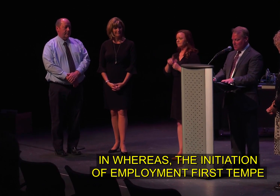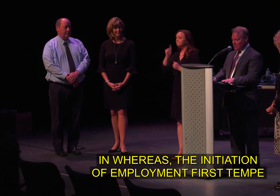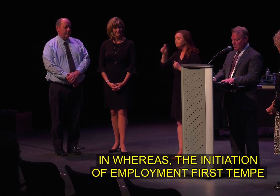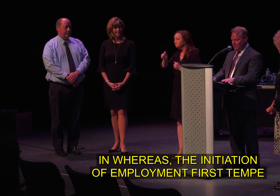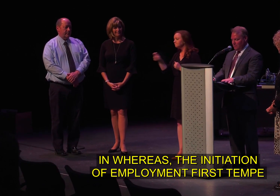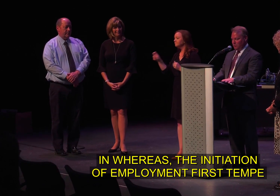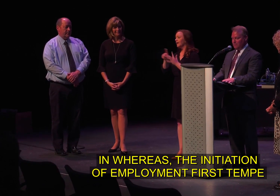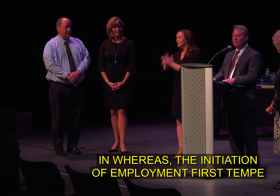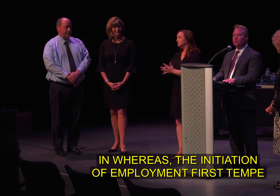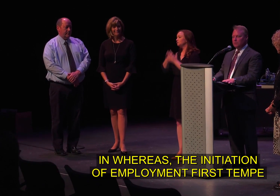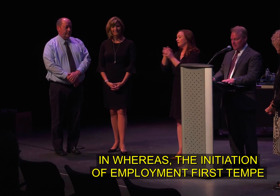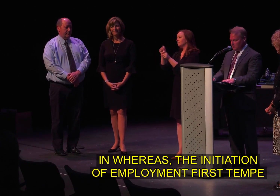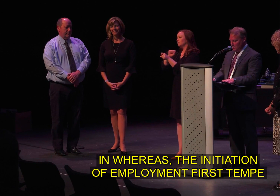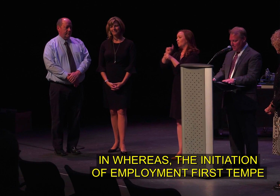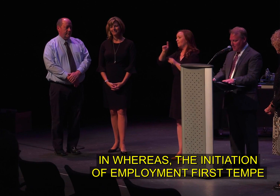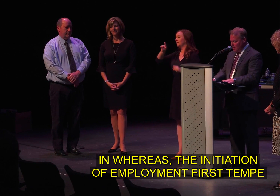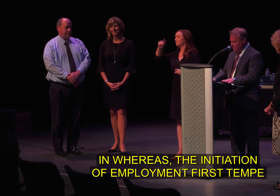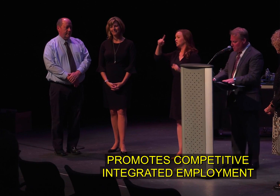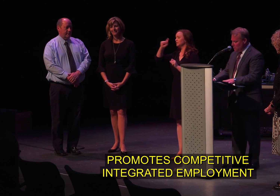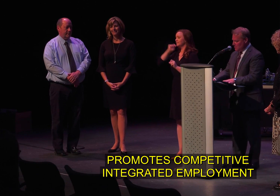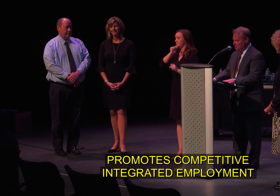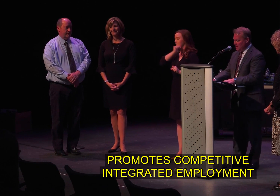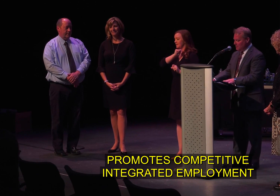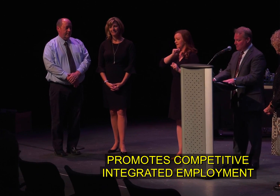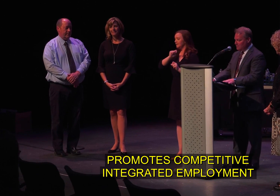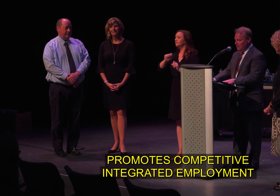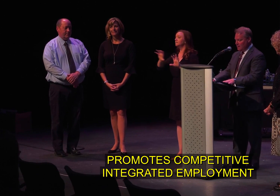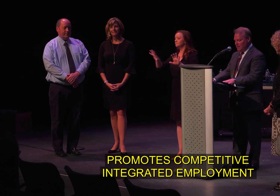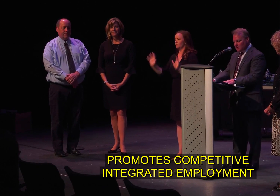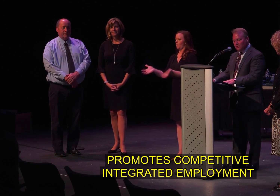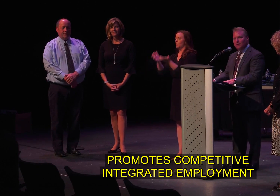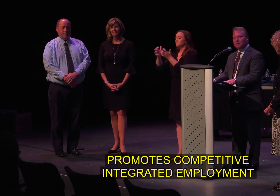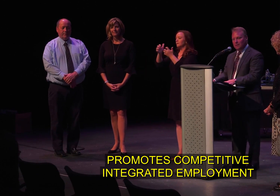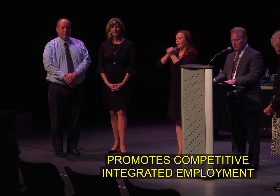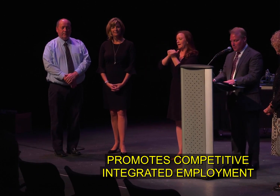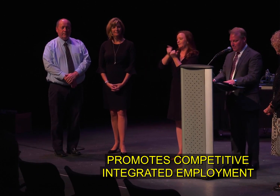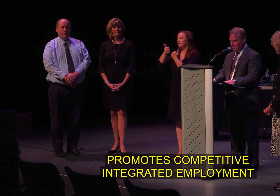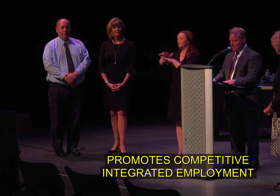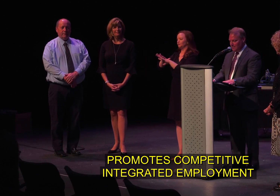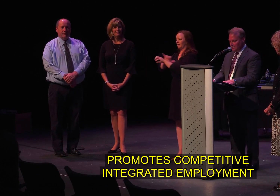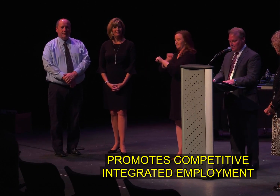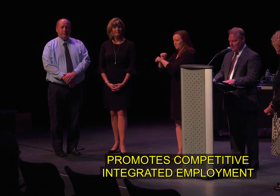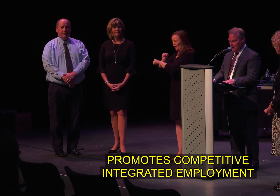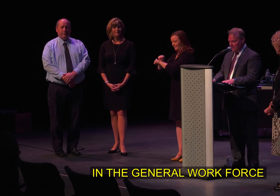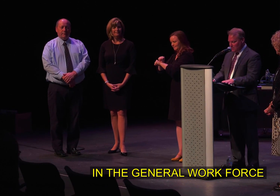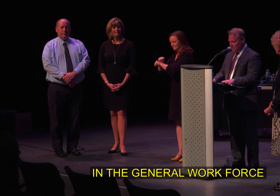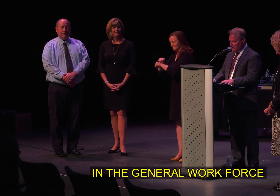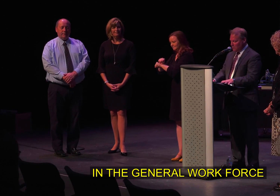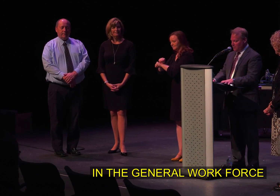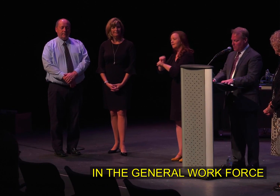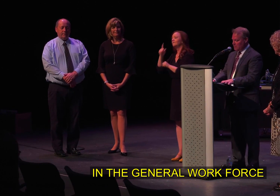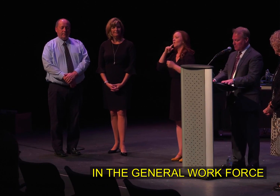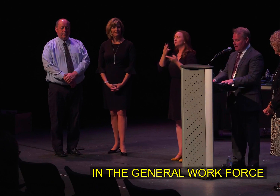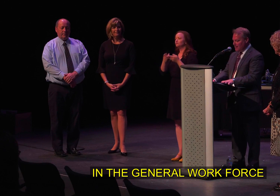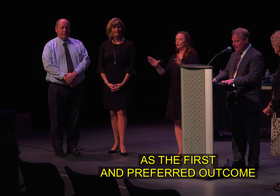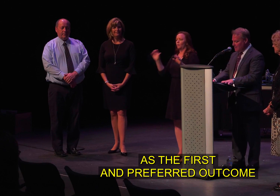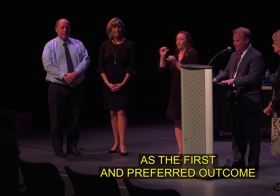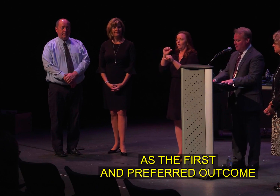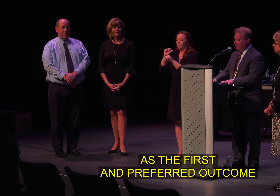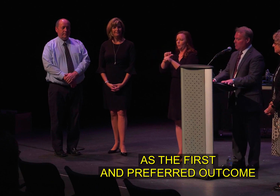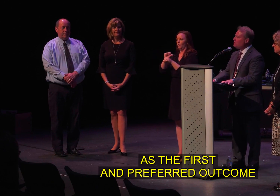initiation of employment first tempe promotes competitive integrated employment in the general workforce